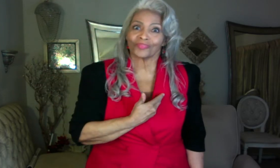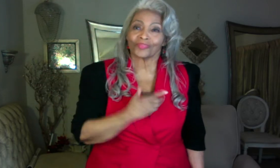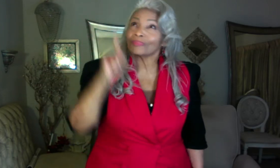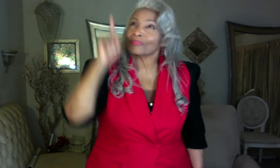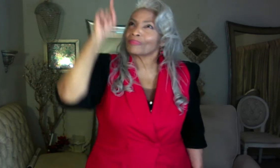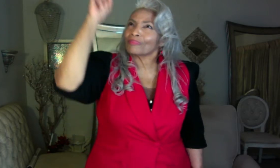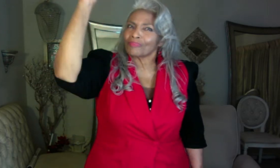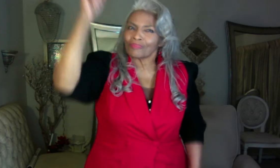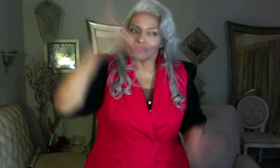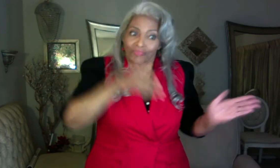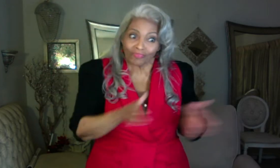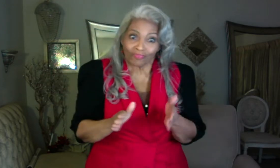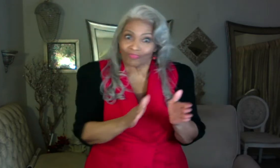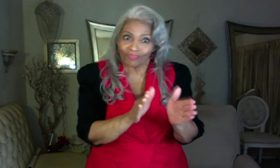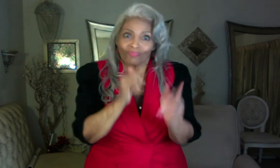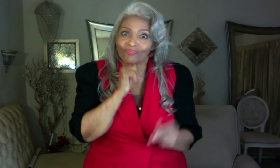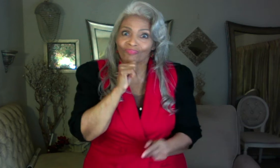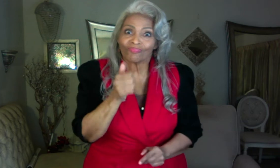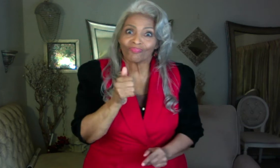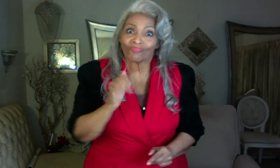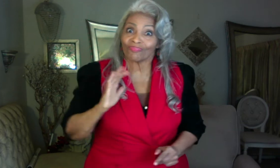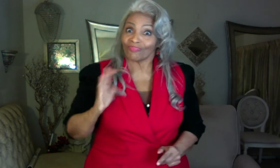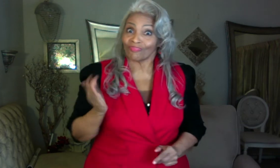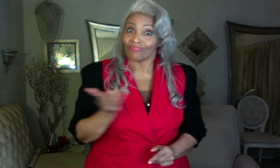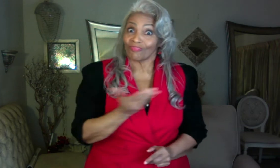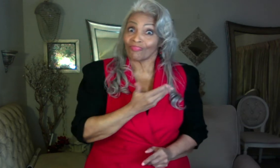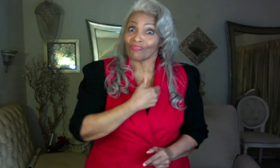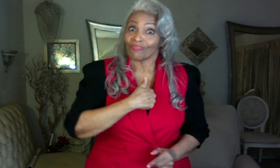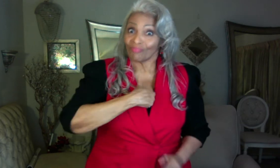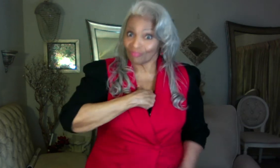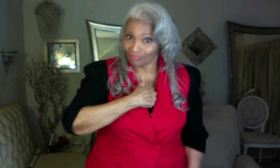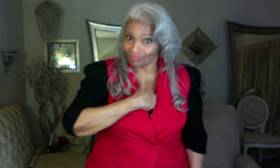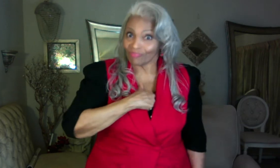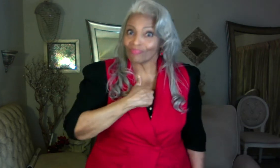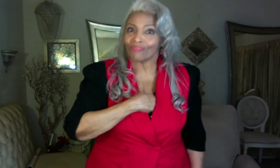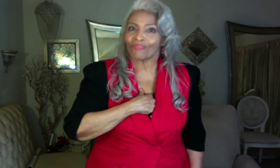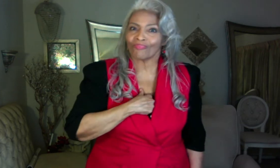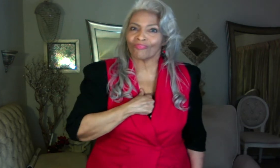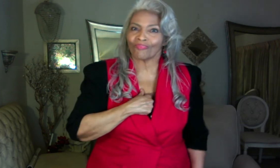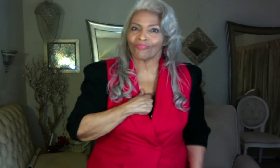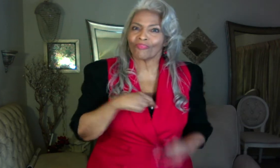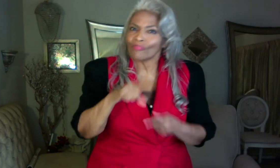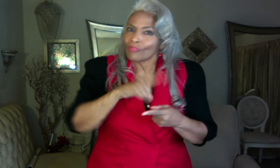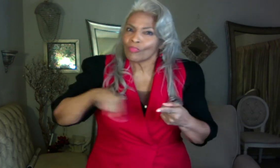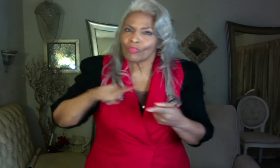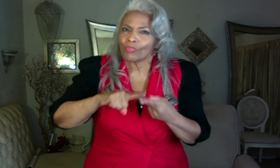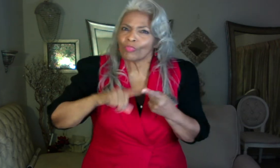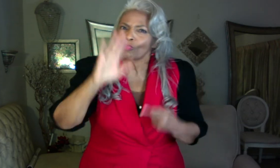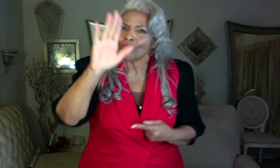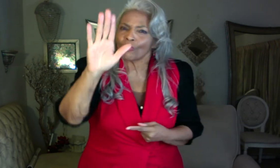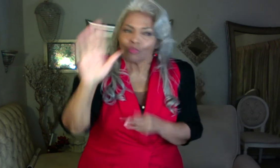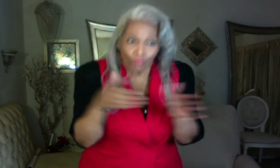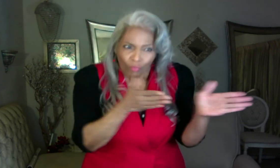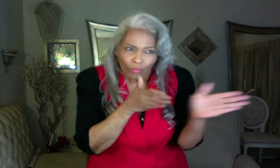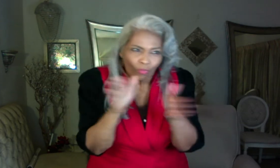His ways are not our own. So, when your pathway